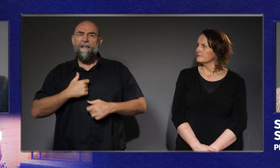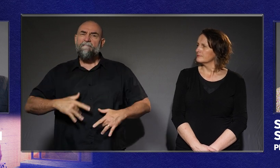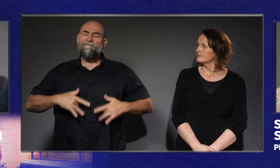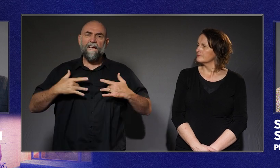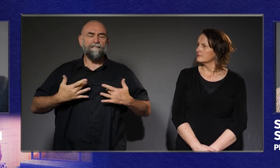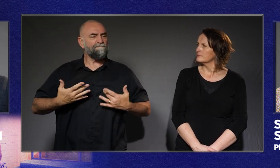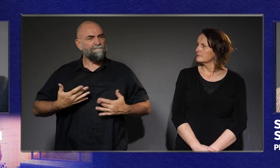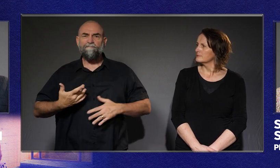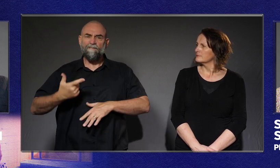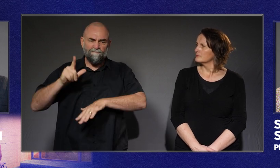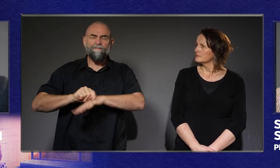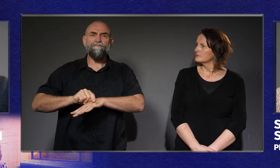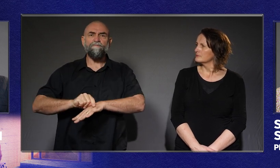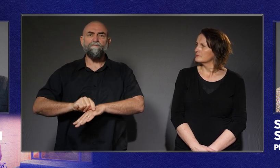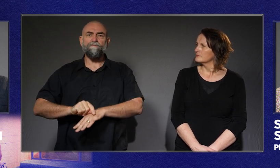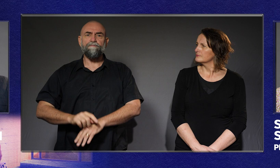a bit shit.